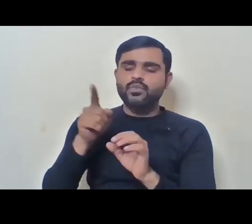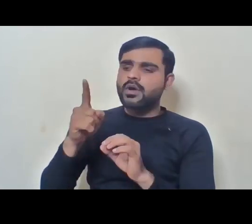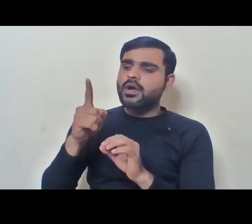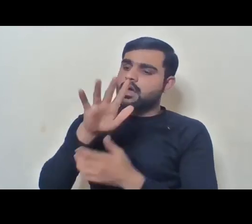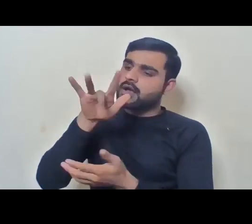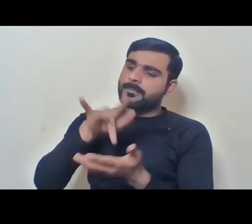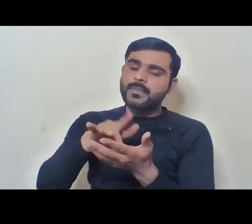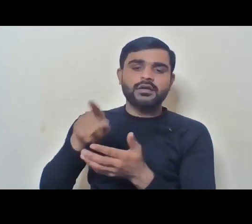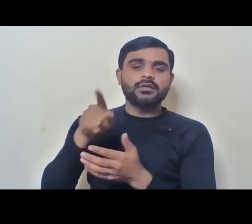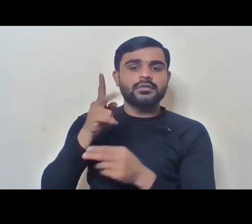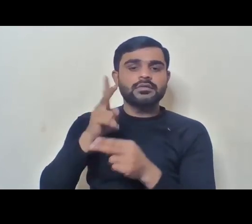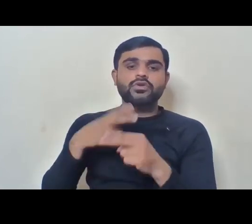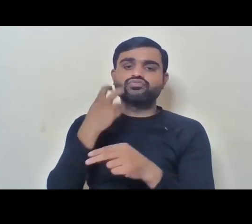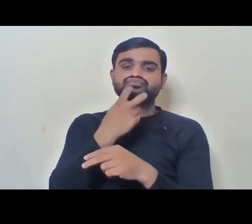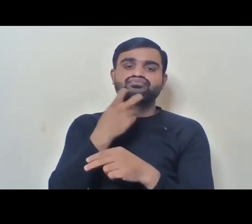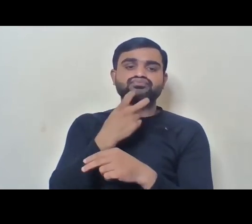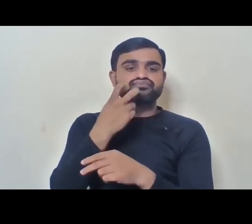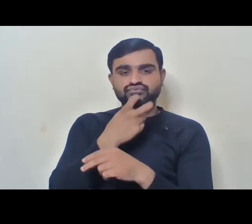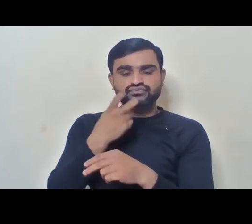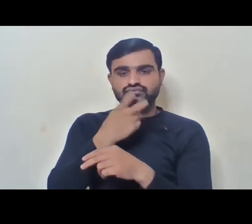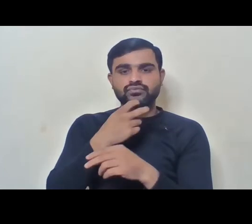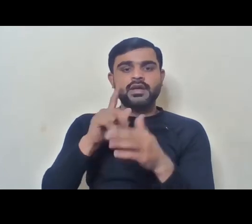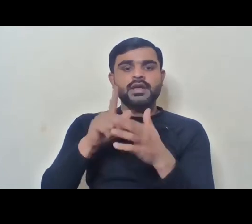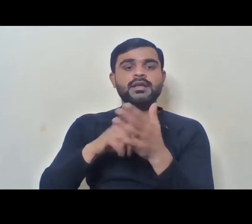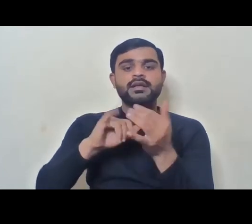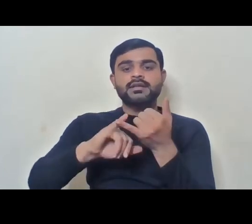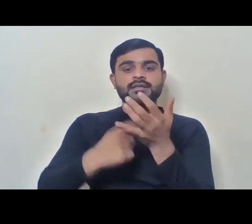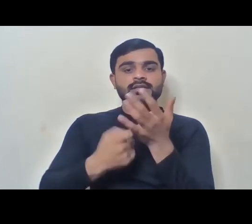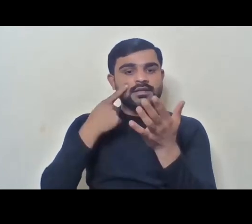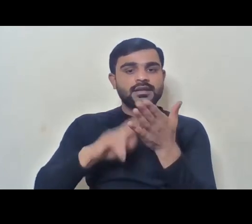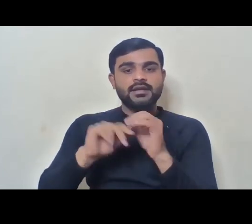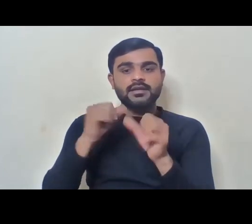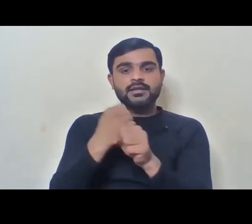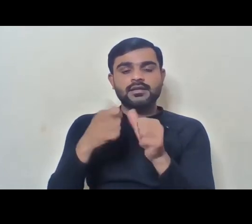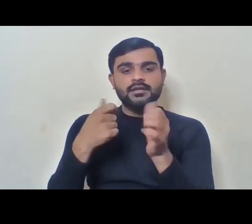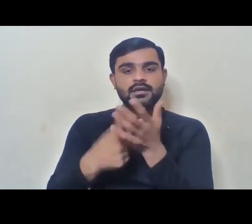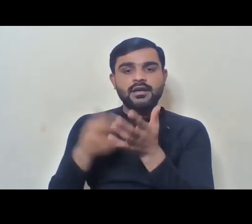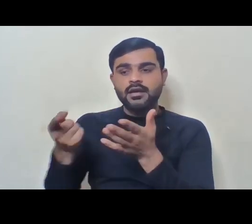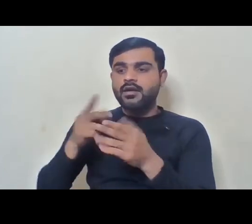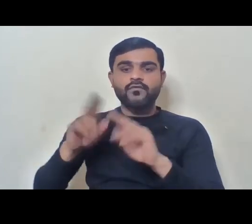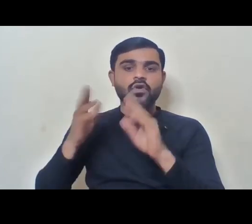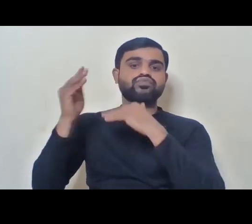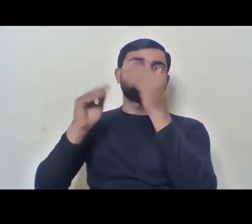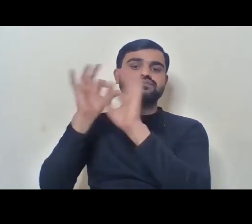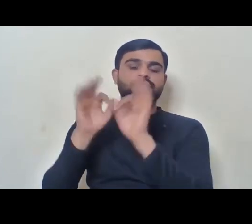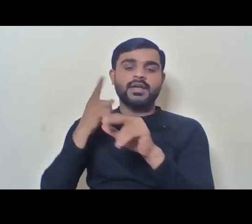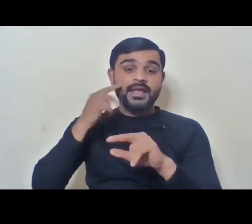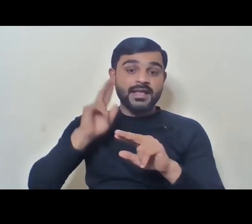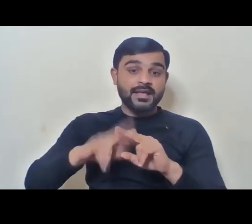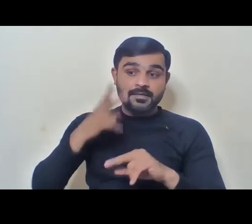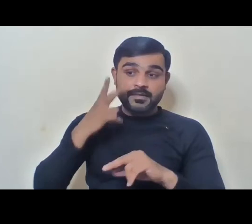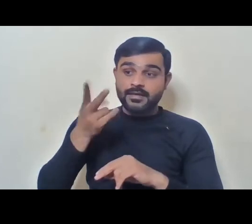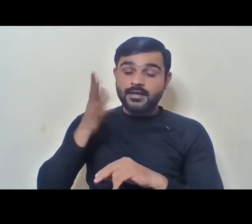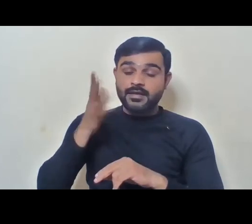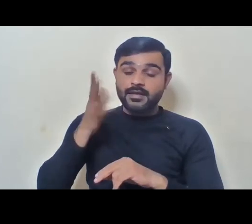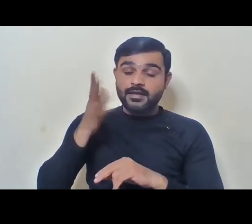that is that deaf and mute school in Srinagar that is not being restored. And if we can help